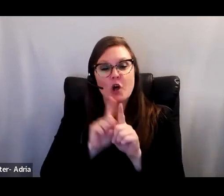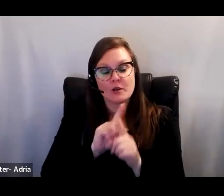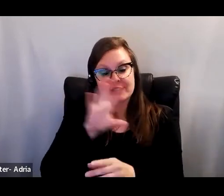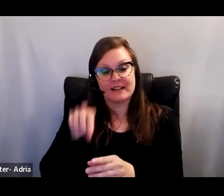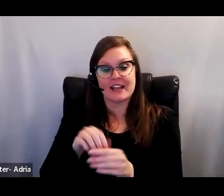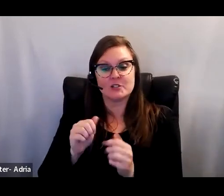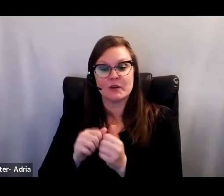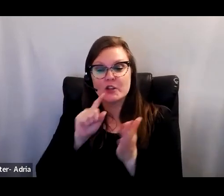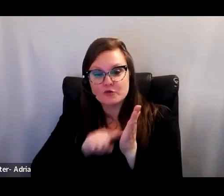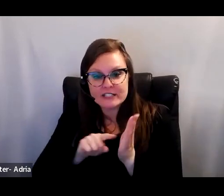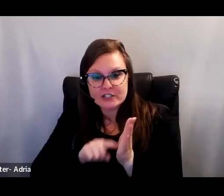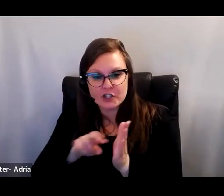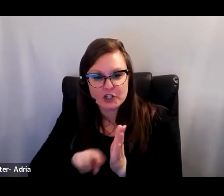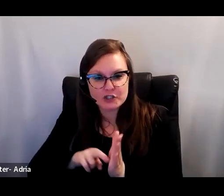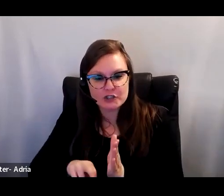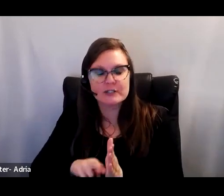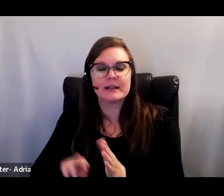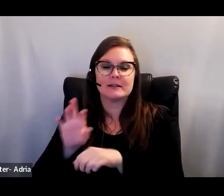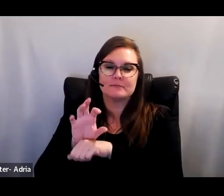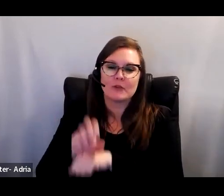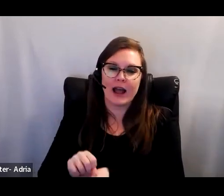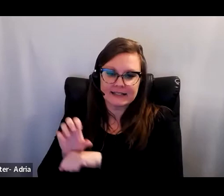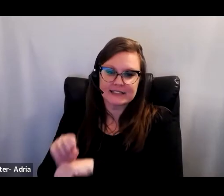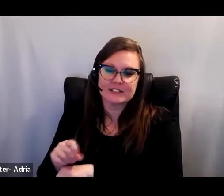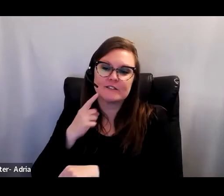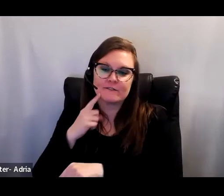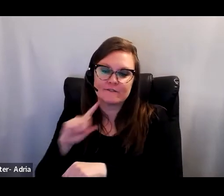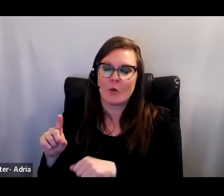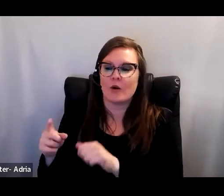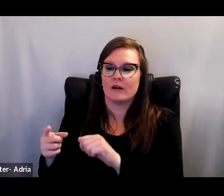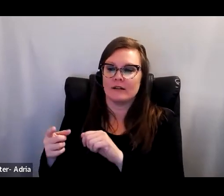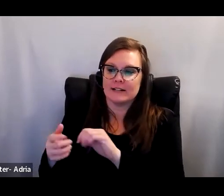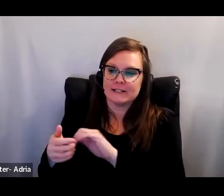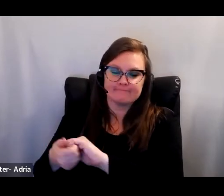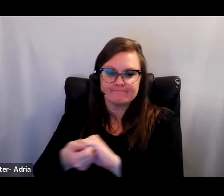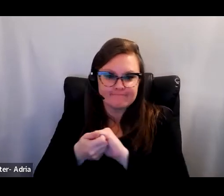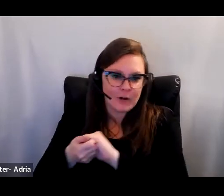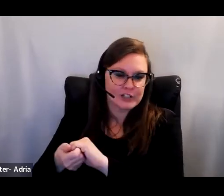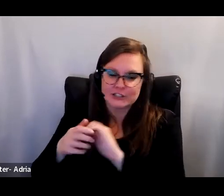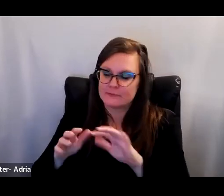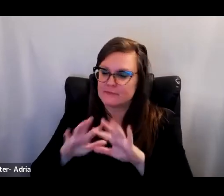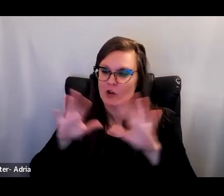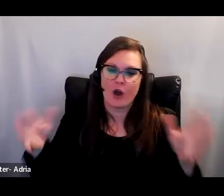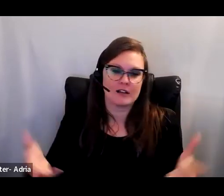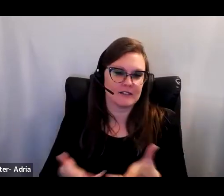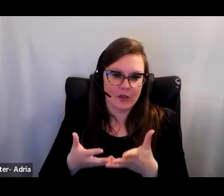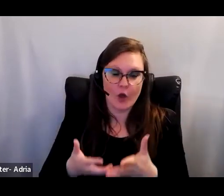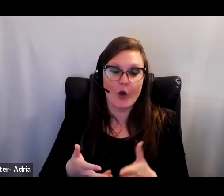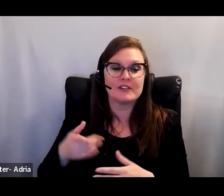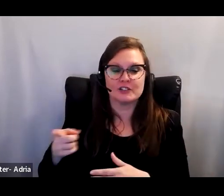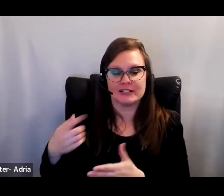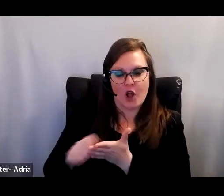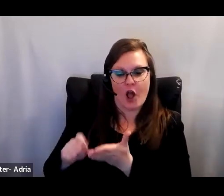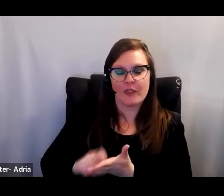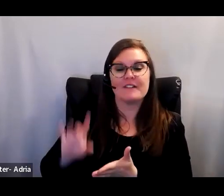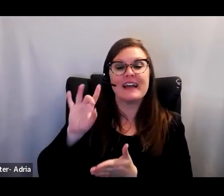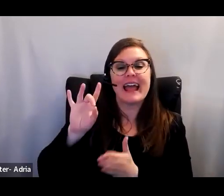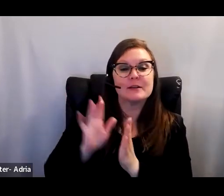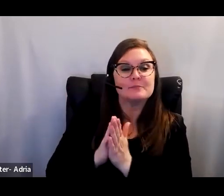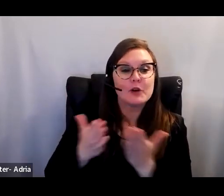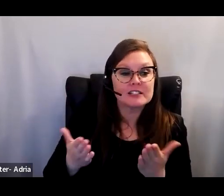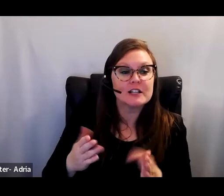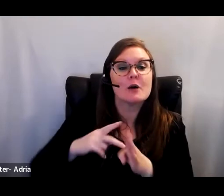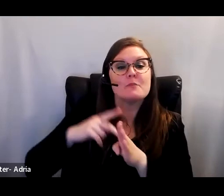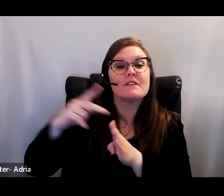with local districts and communities across the globe. Amanda is the author of eight books, including her most recent work, Professional Collaboration with